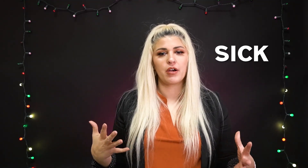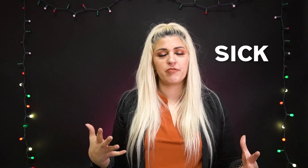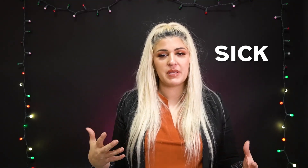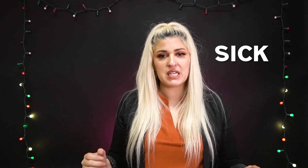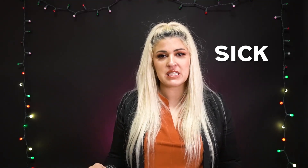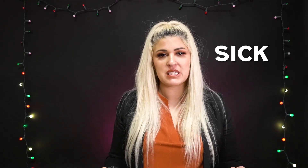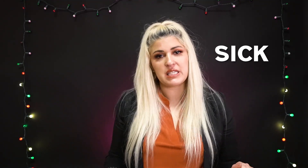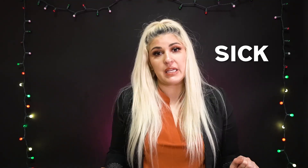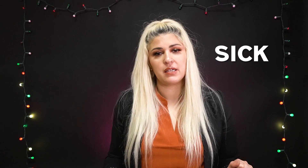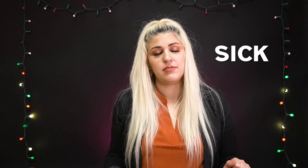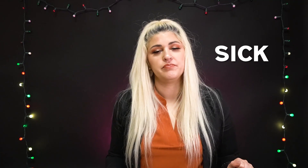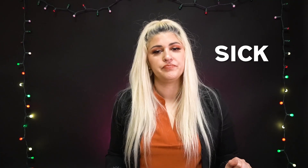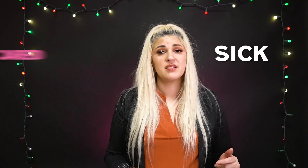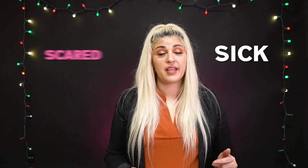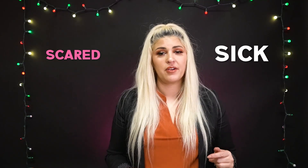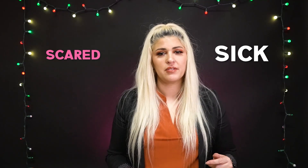of being sick. Scared.